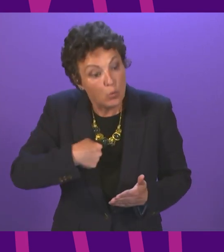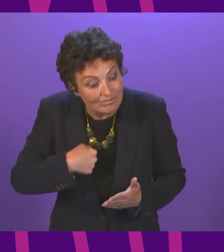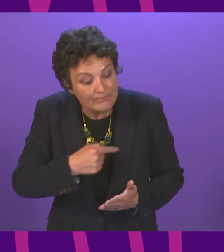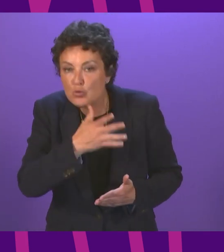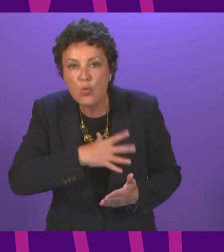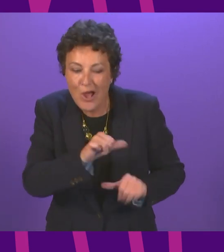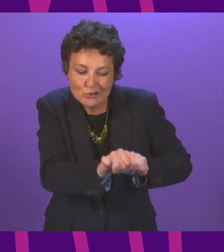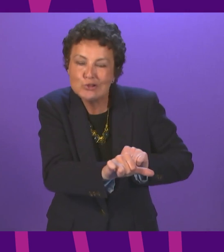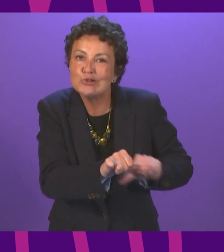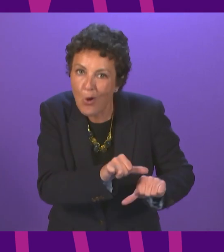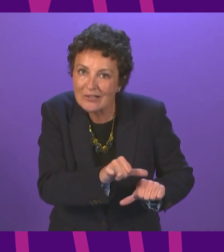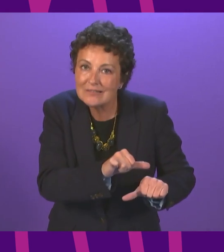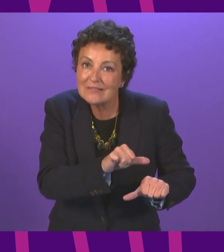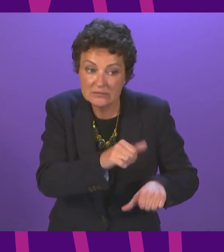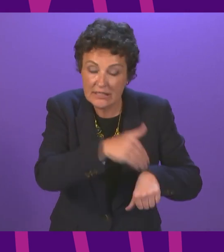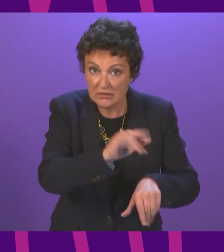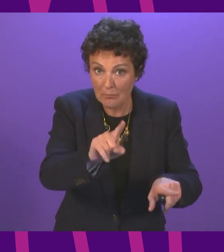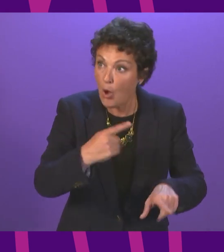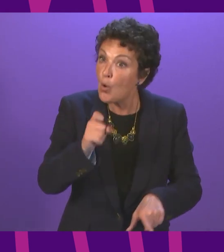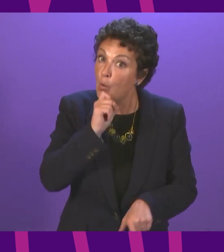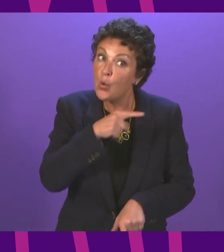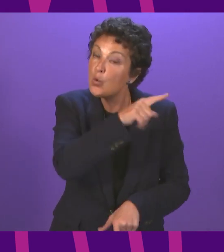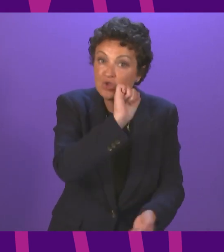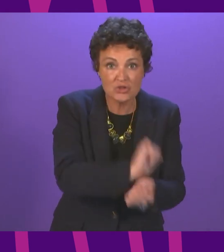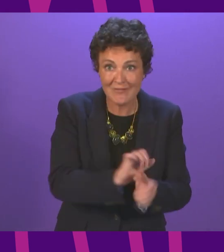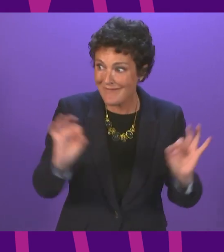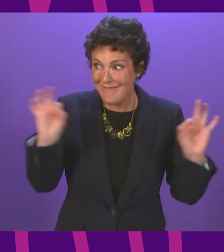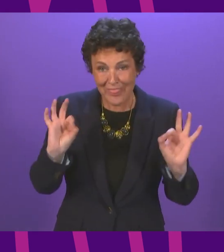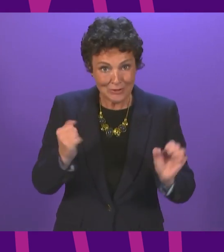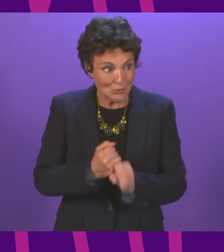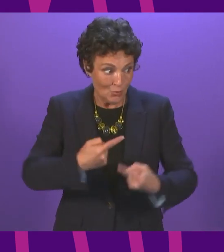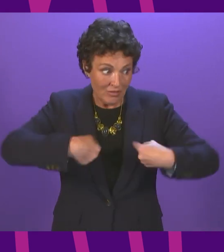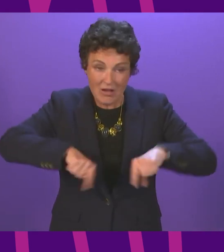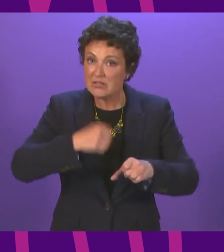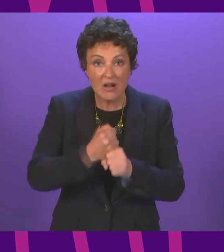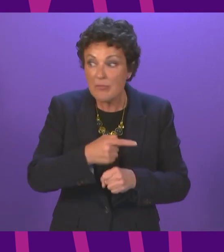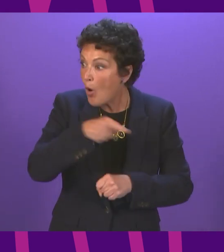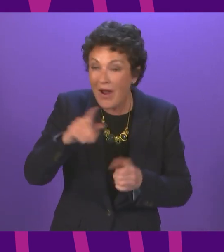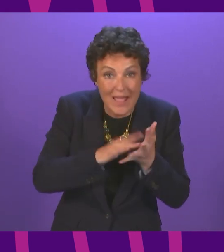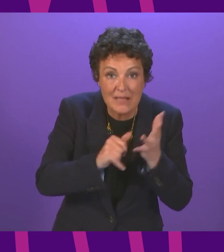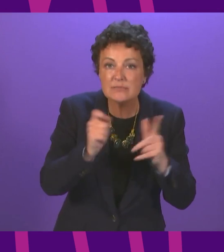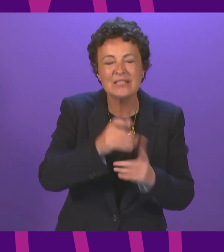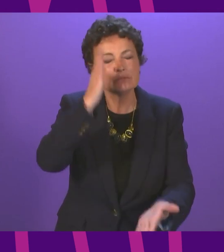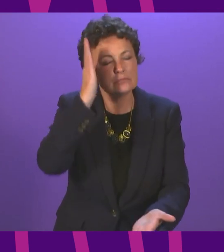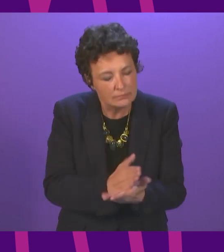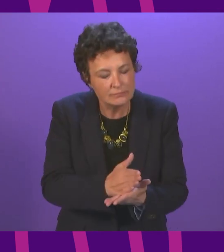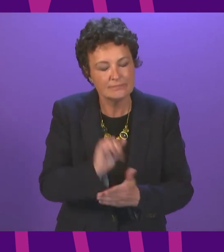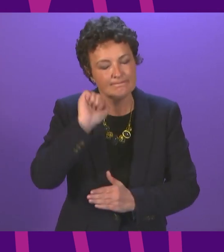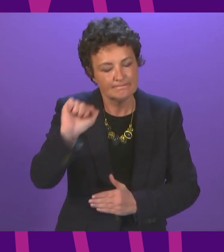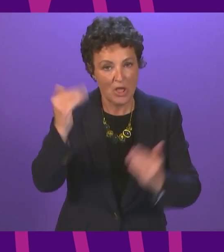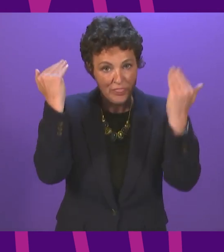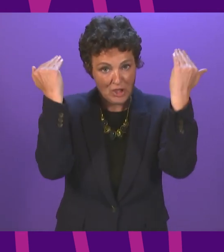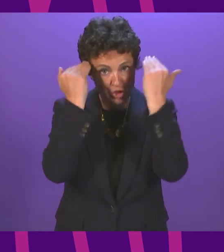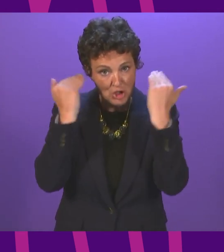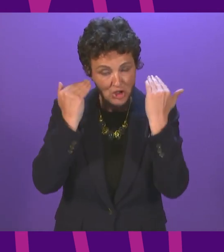perpetrator goes to jail is not a decision for me or any member of the government. It is a decision for the judge presiding over